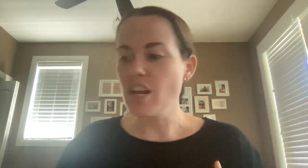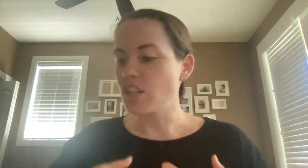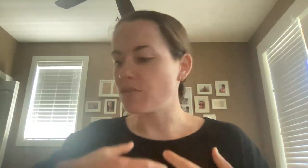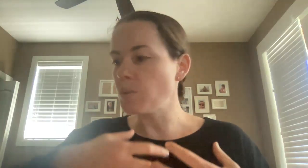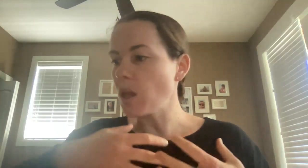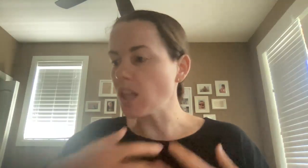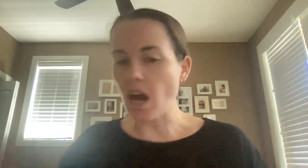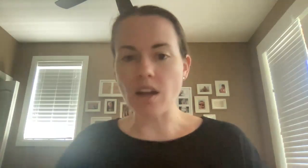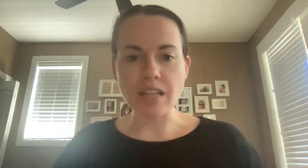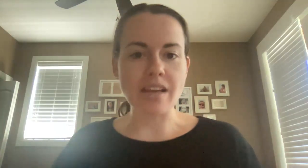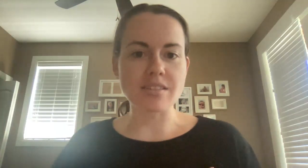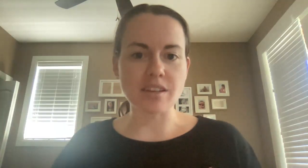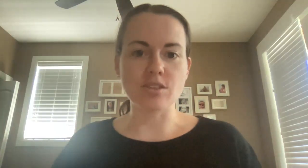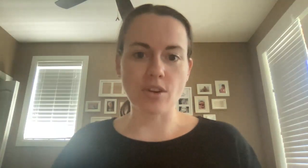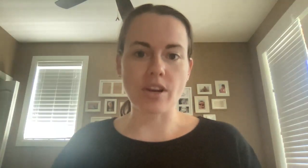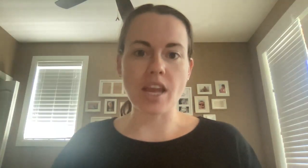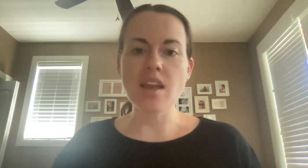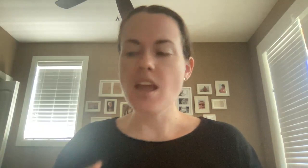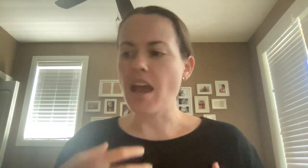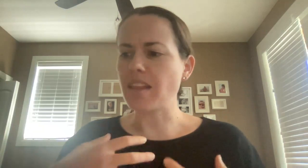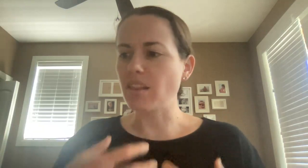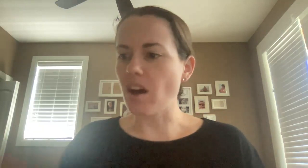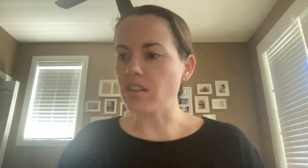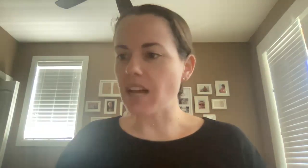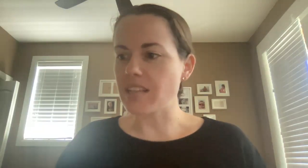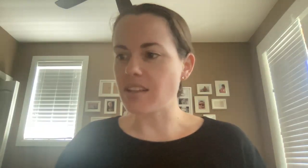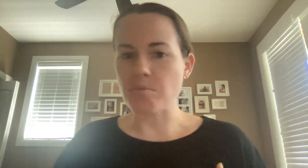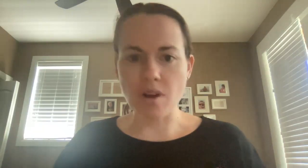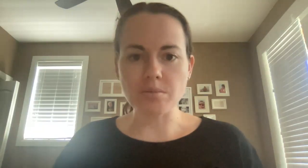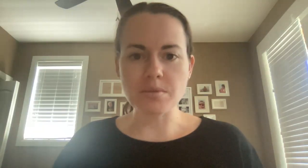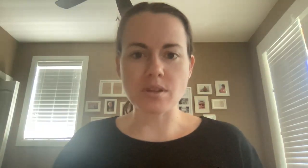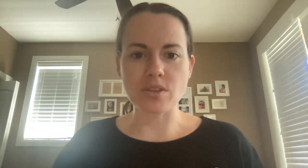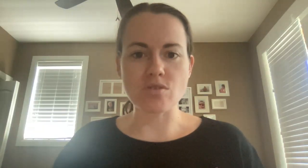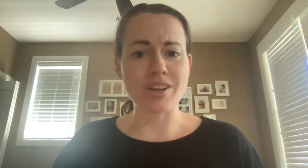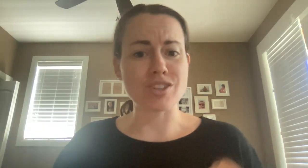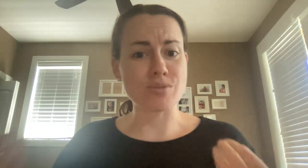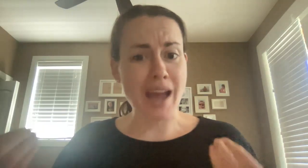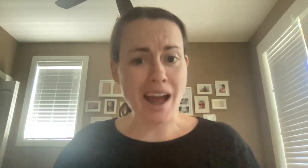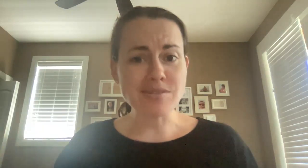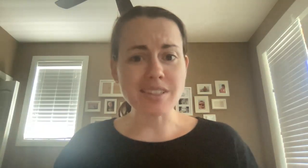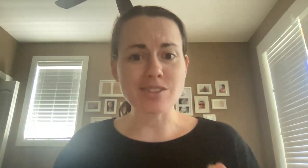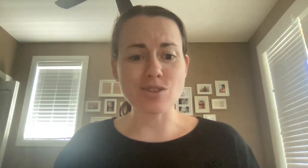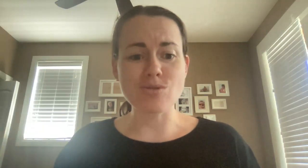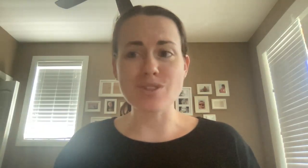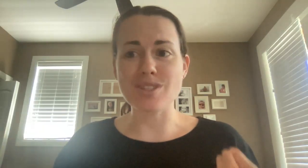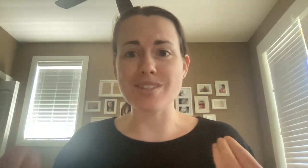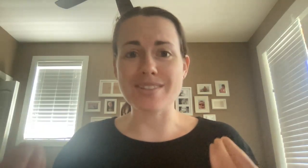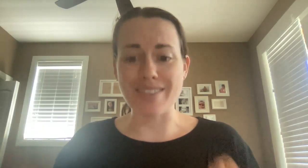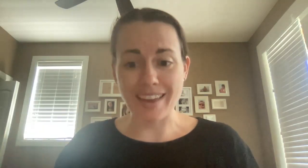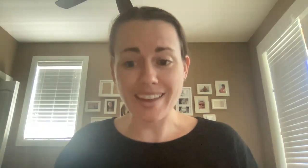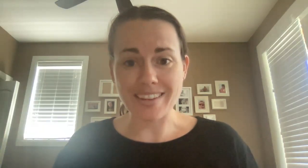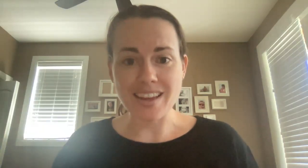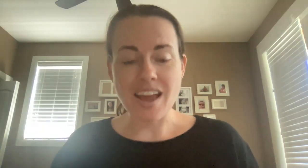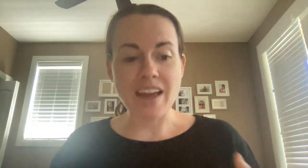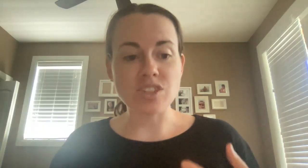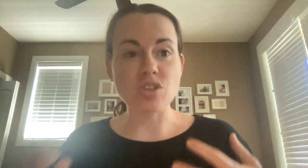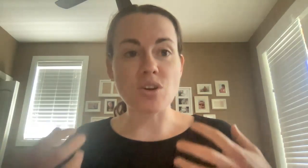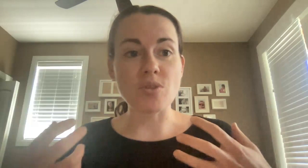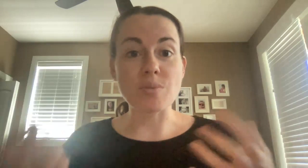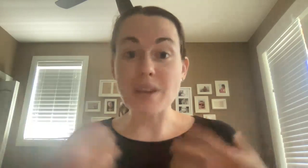So if we want long lasting learning and long lasting problem solving strategies, we have to let students think. And so the